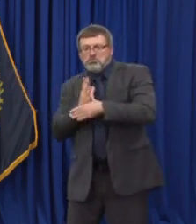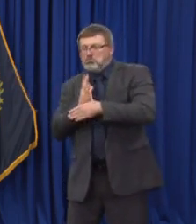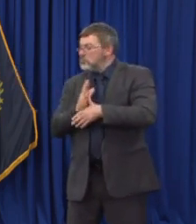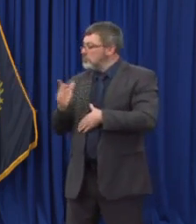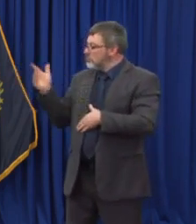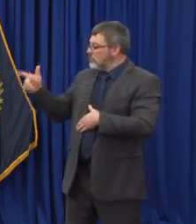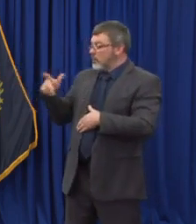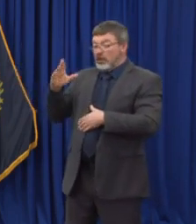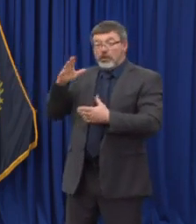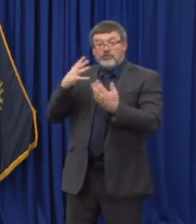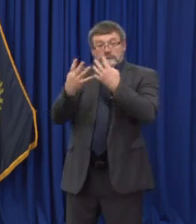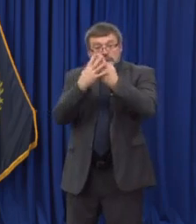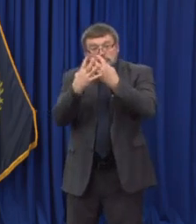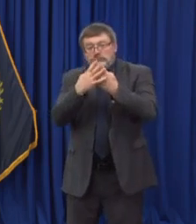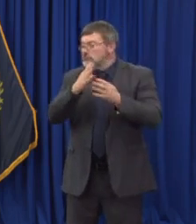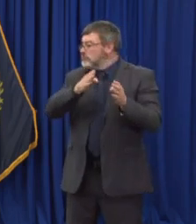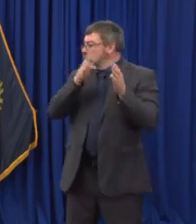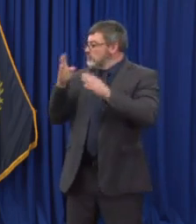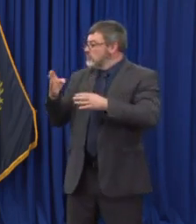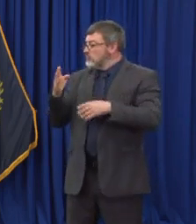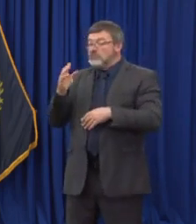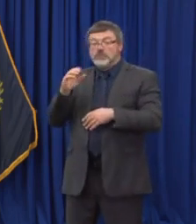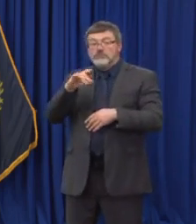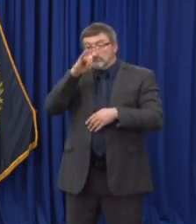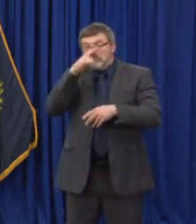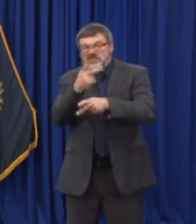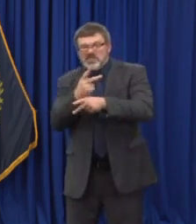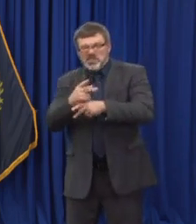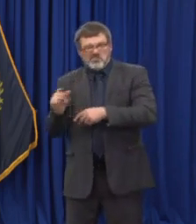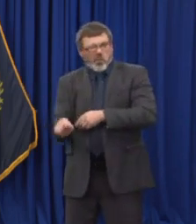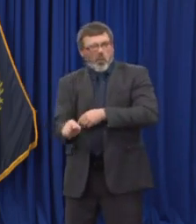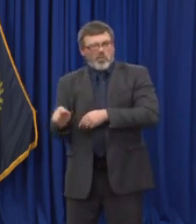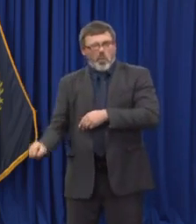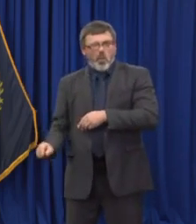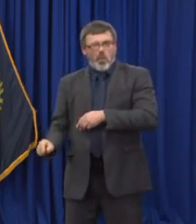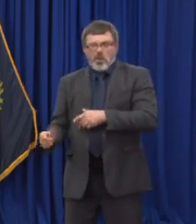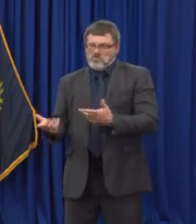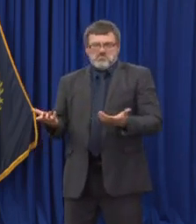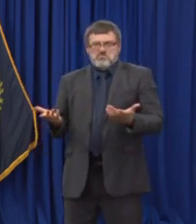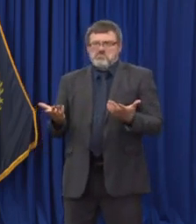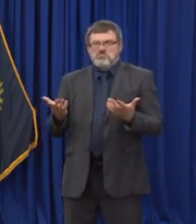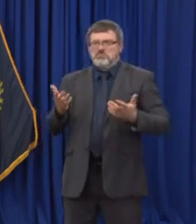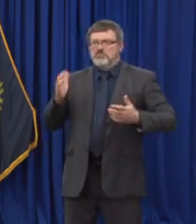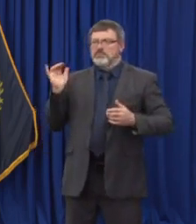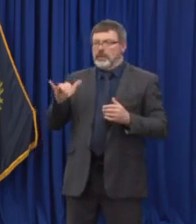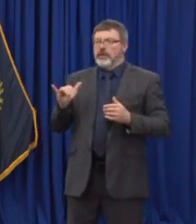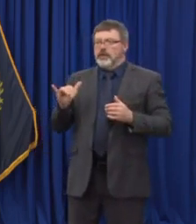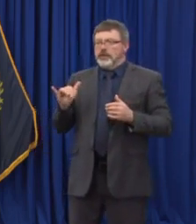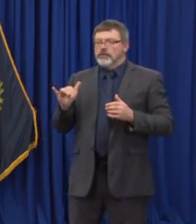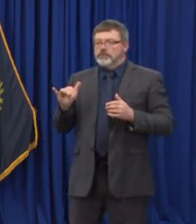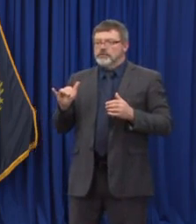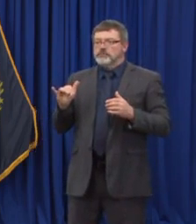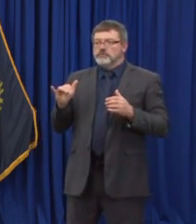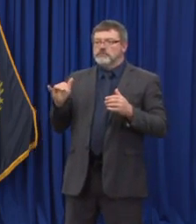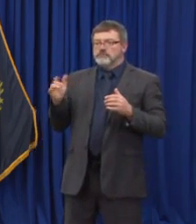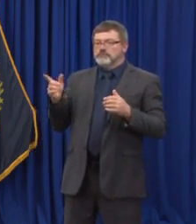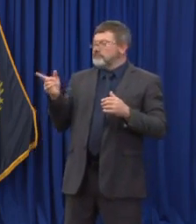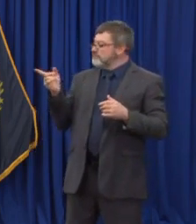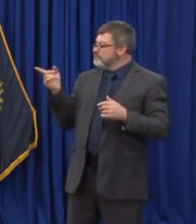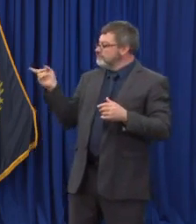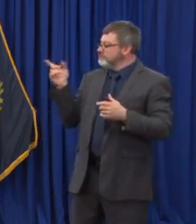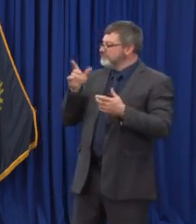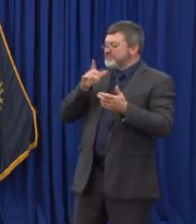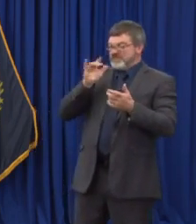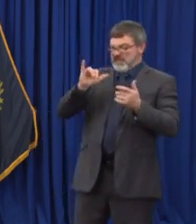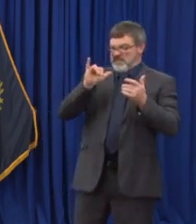in our colleges and universities and K through 12 schools a lot of this has been attributed to increases in testing and more aggressively testing